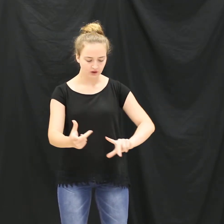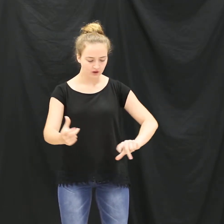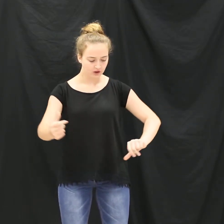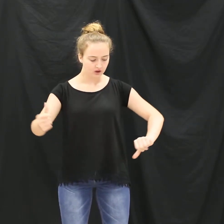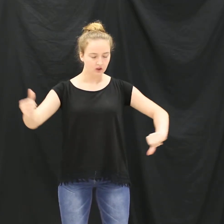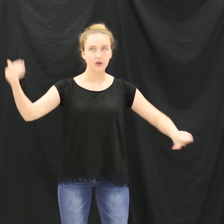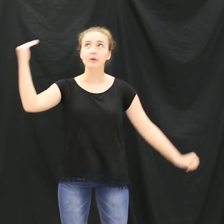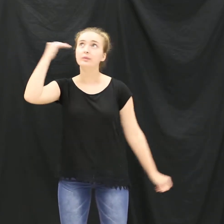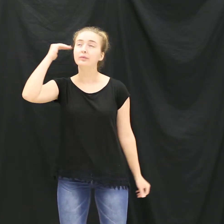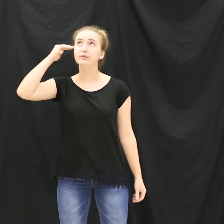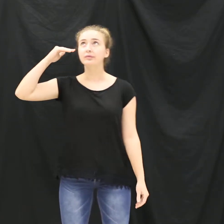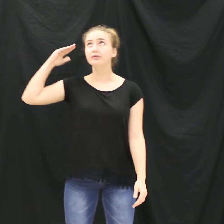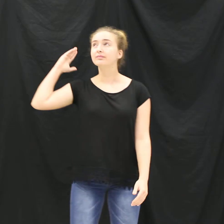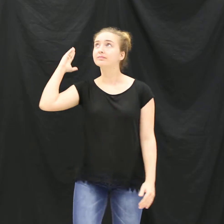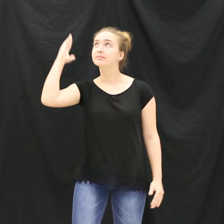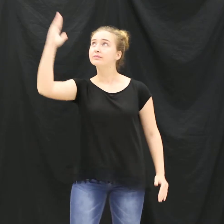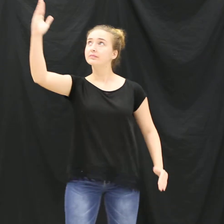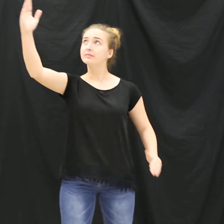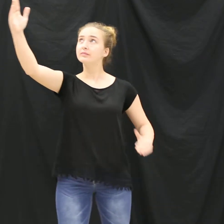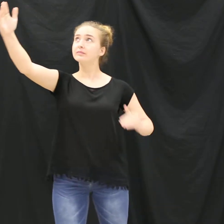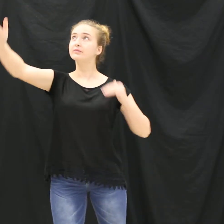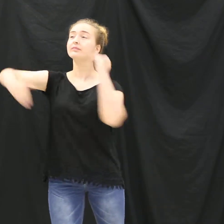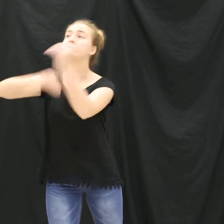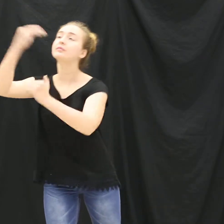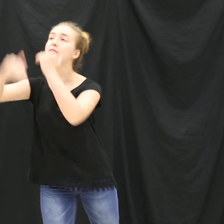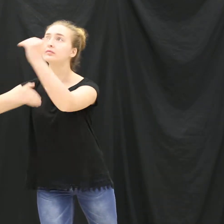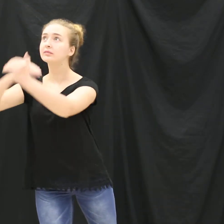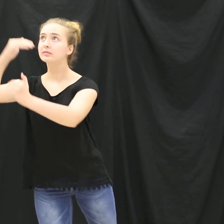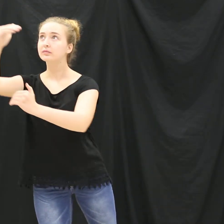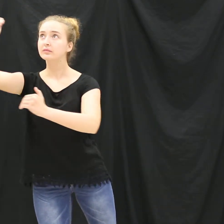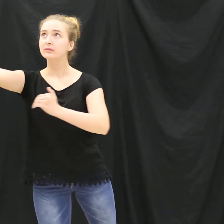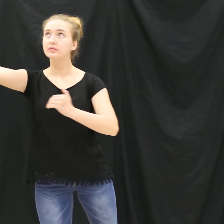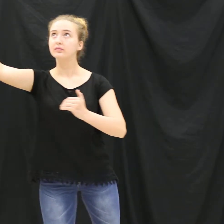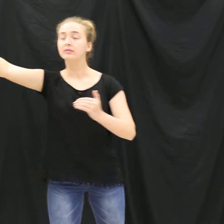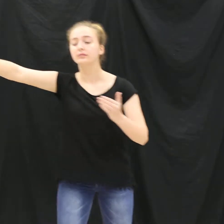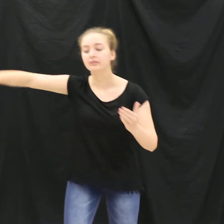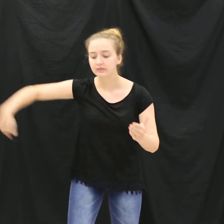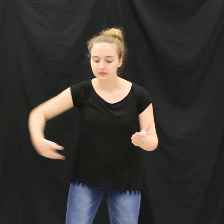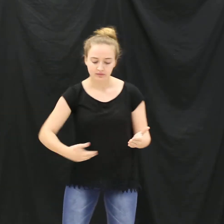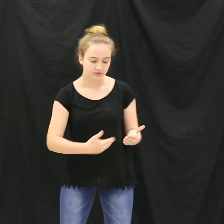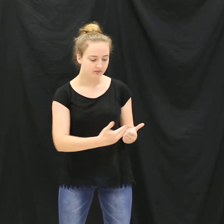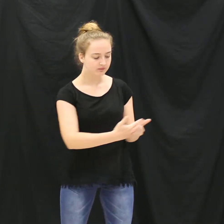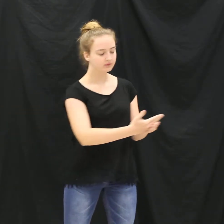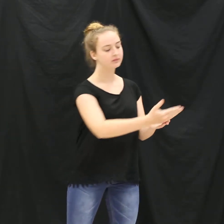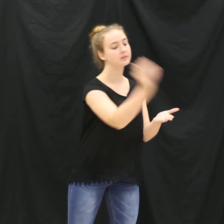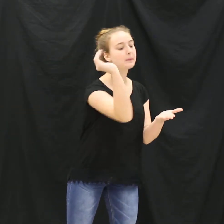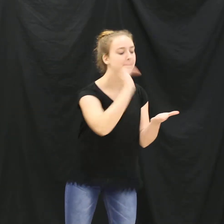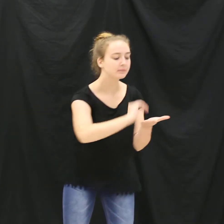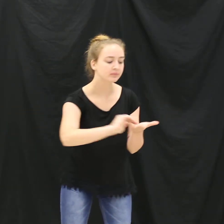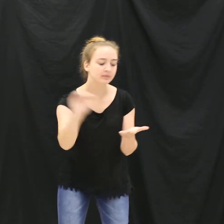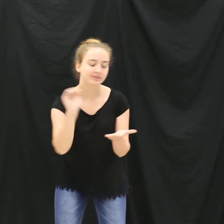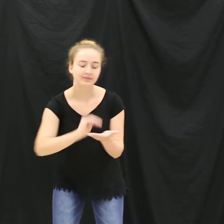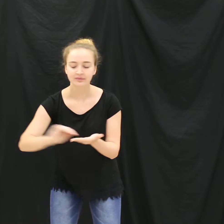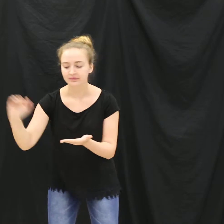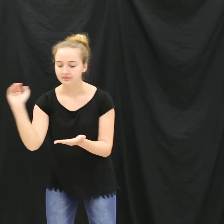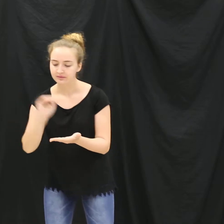I know my kingdom awaits And they've forgiven my mistakes